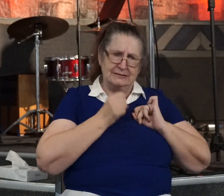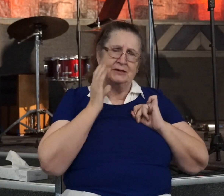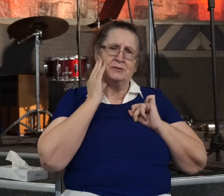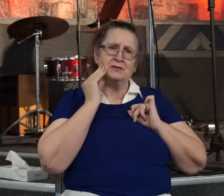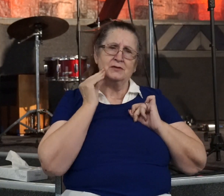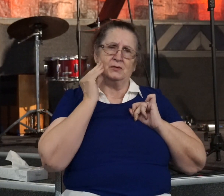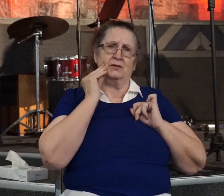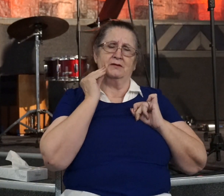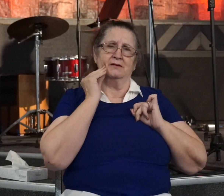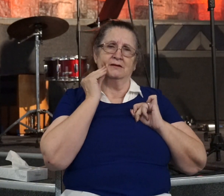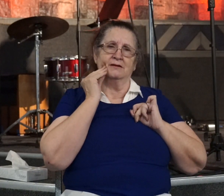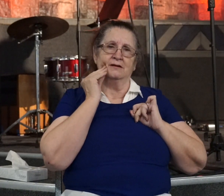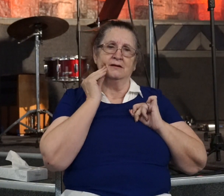But what does Jesus do?